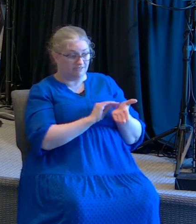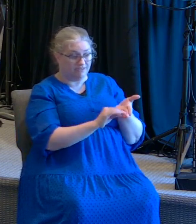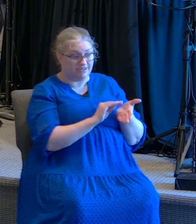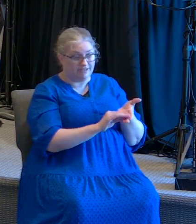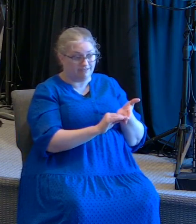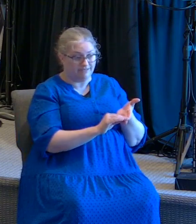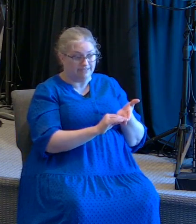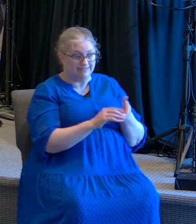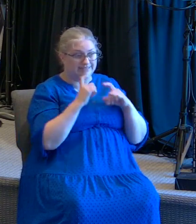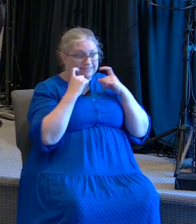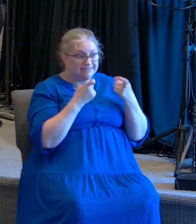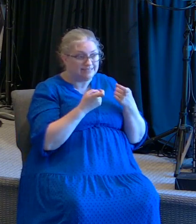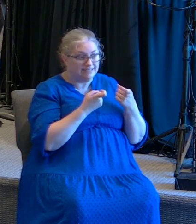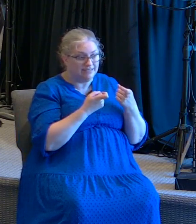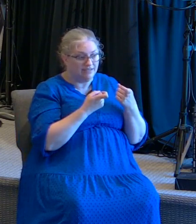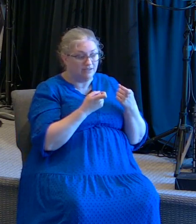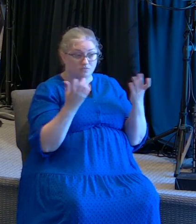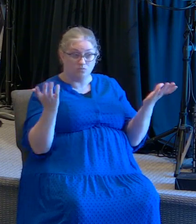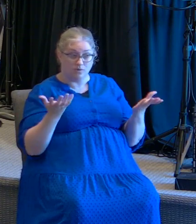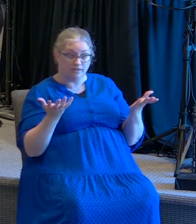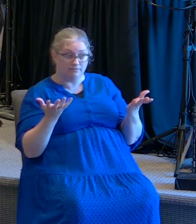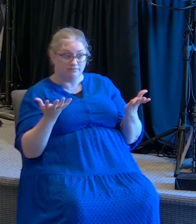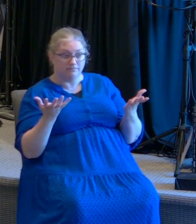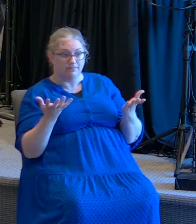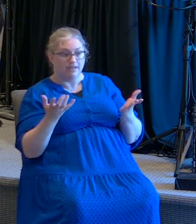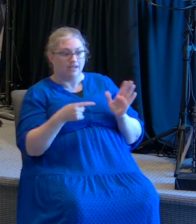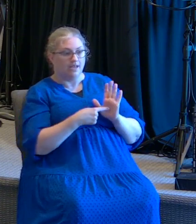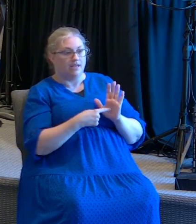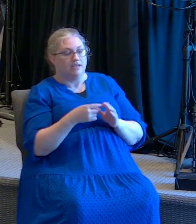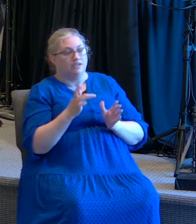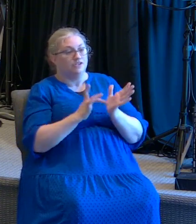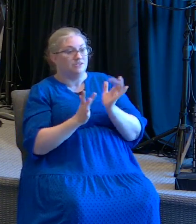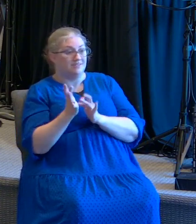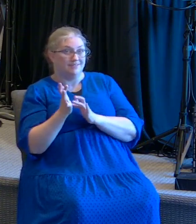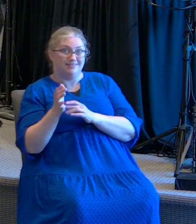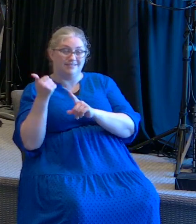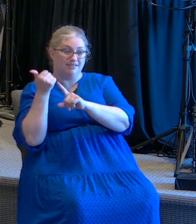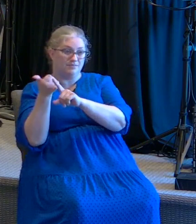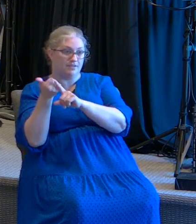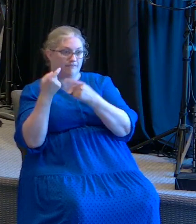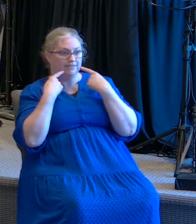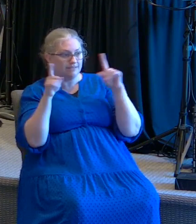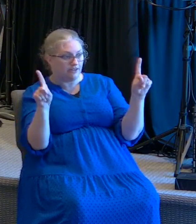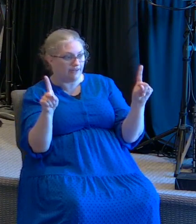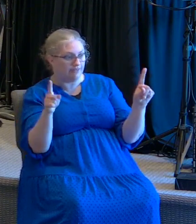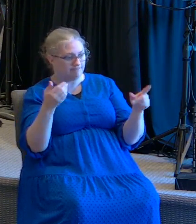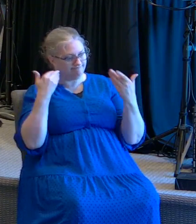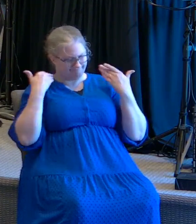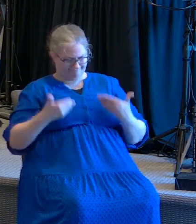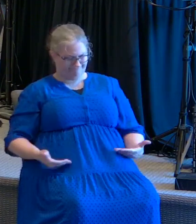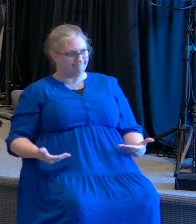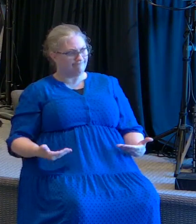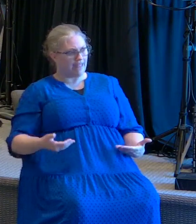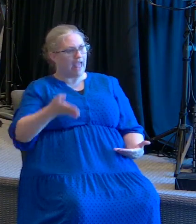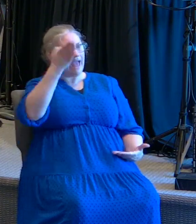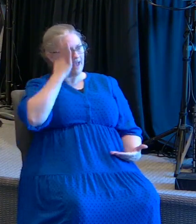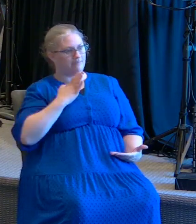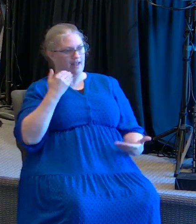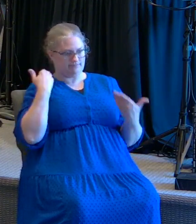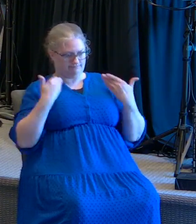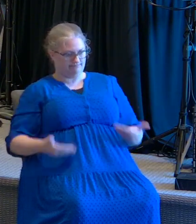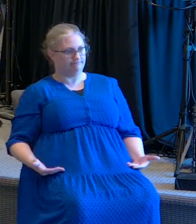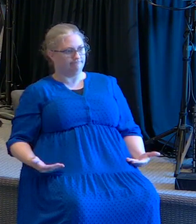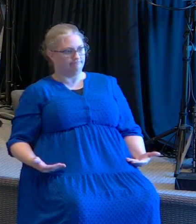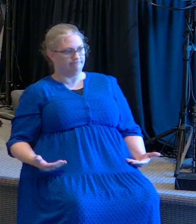himself declaring that he was God in the flesh. Que el hecho de que Jesús perdonó pecados en el versículo 2, era